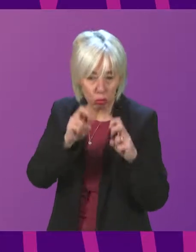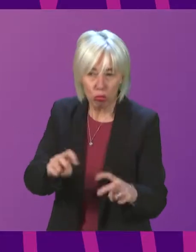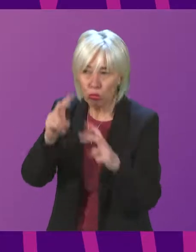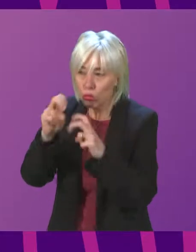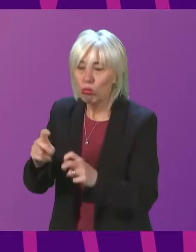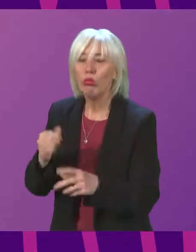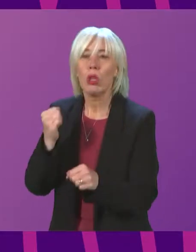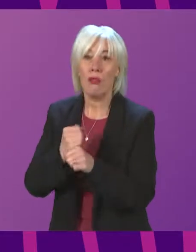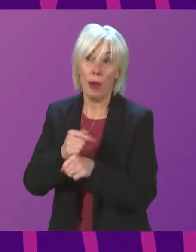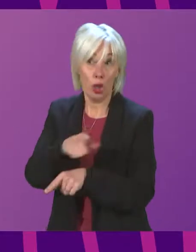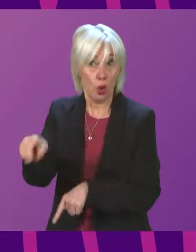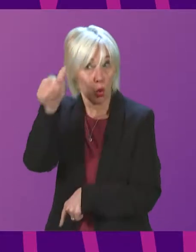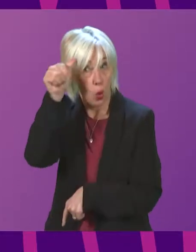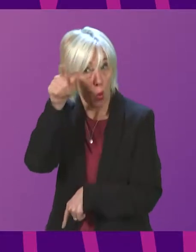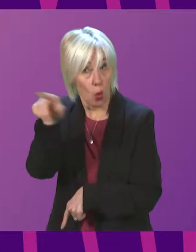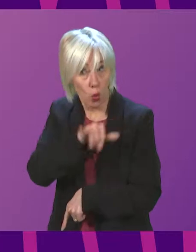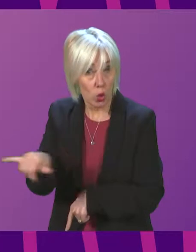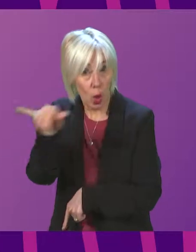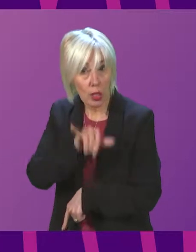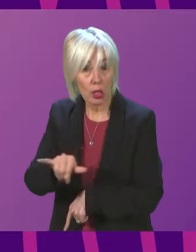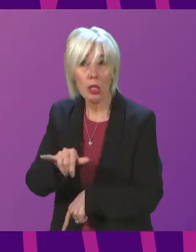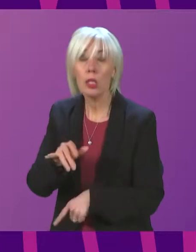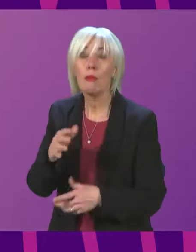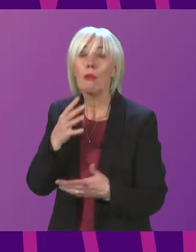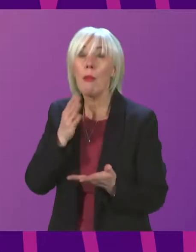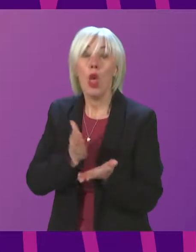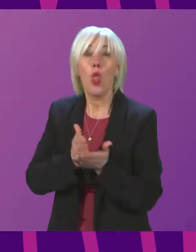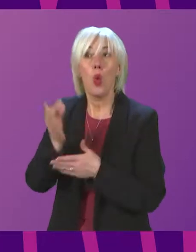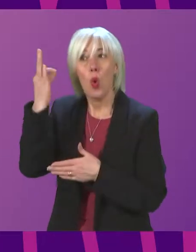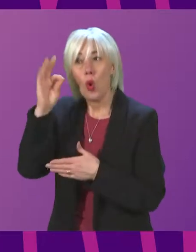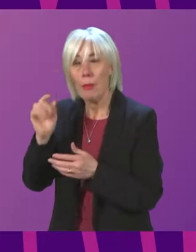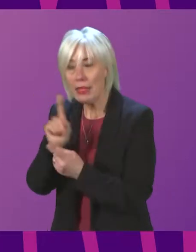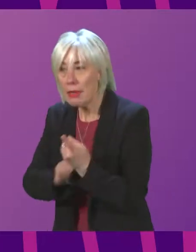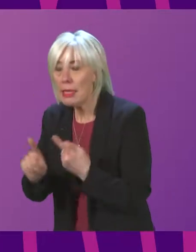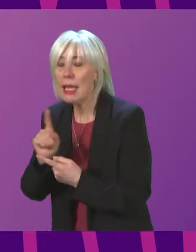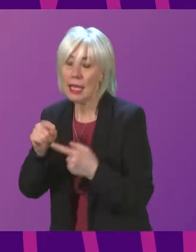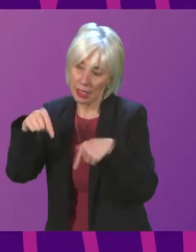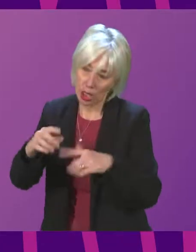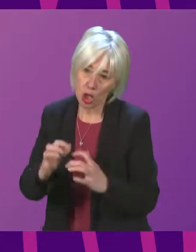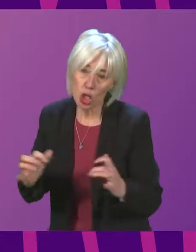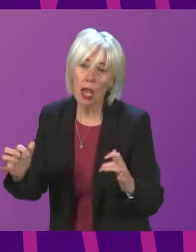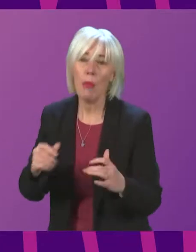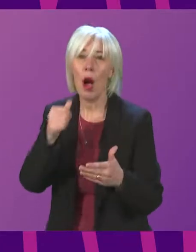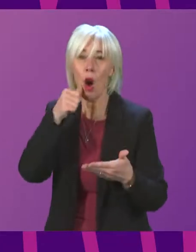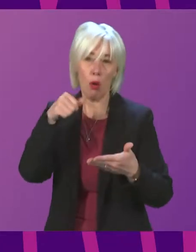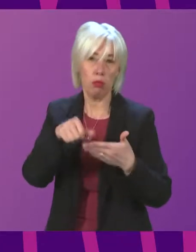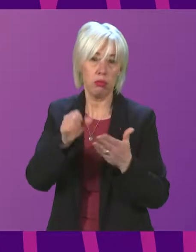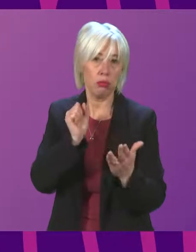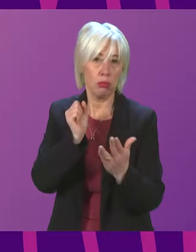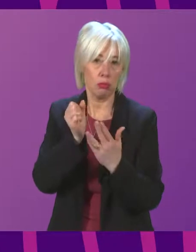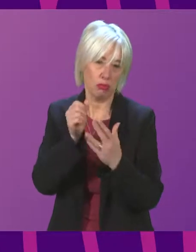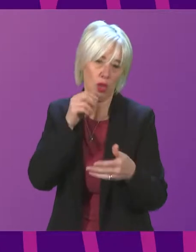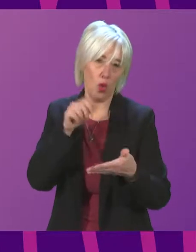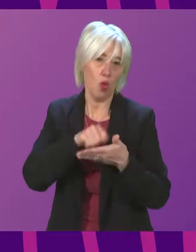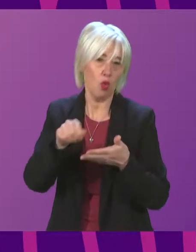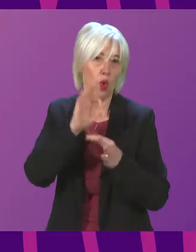of which you will be aware, whether in the Chamber, during committee meetings and through written questions and it is of course a matter